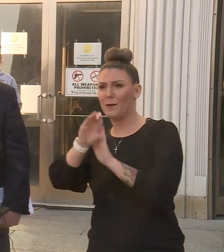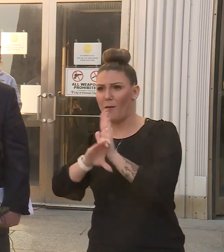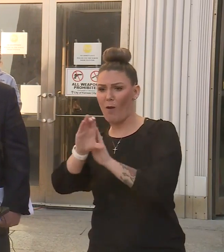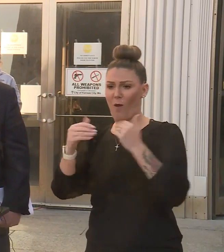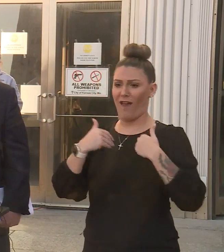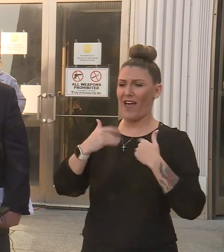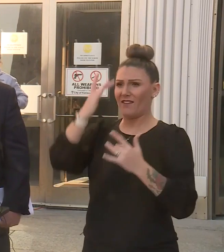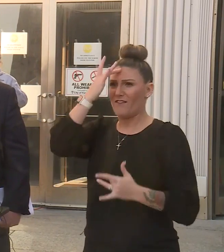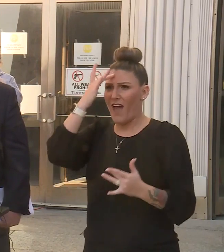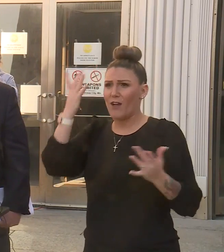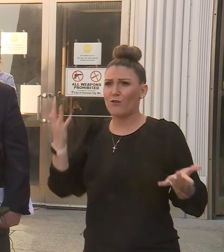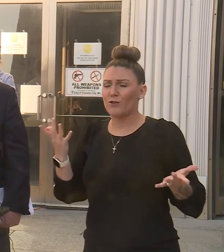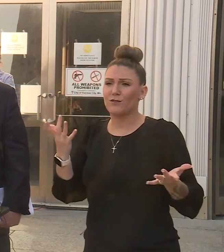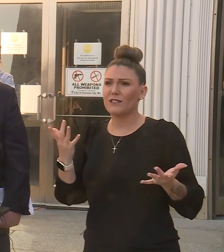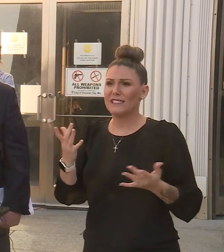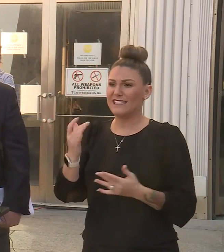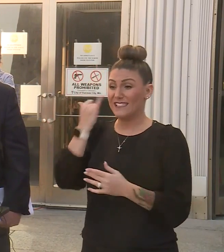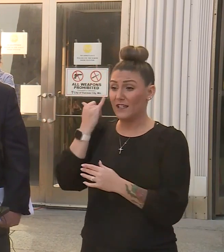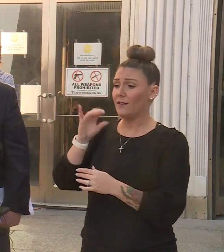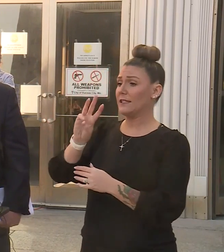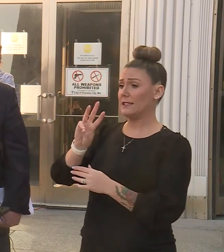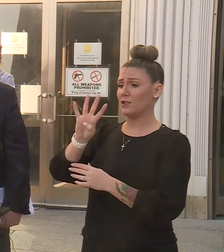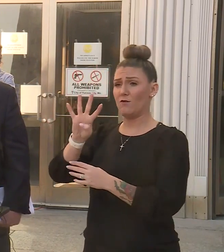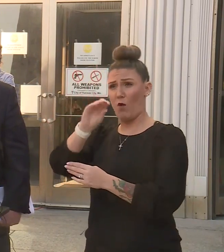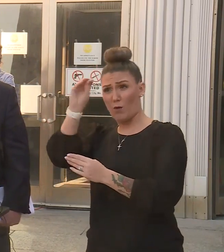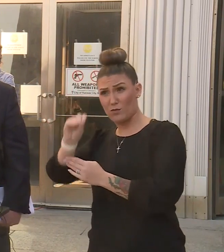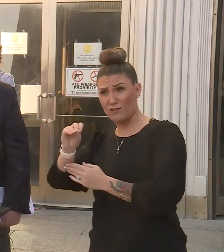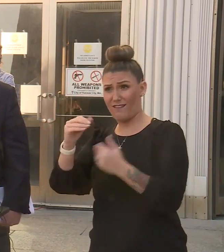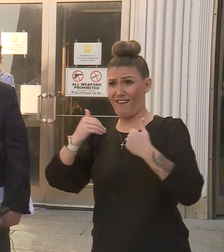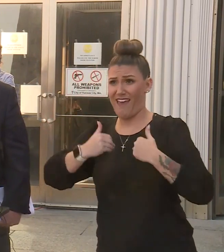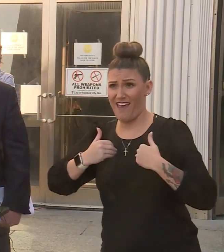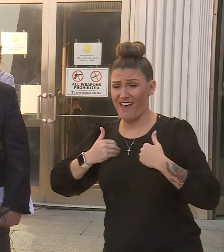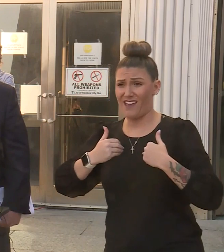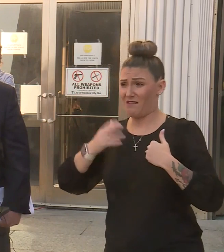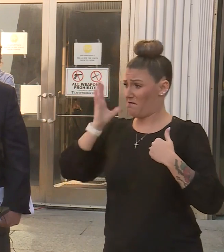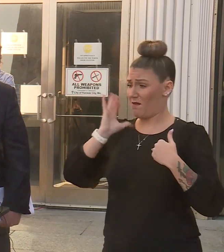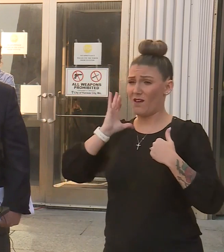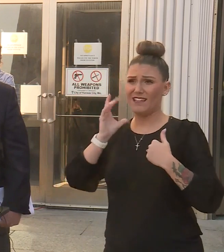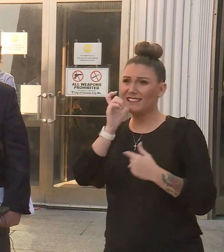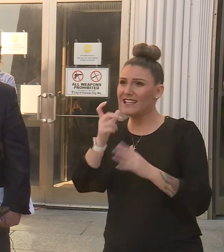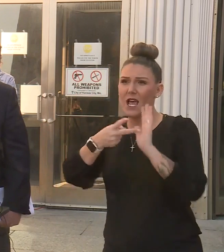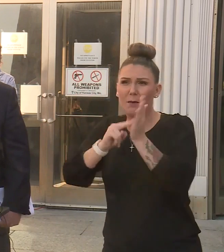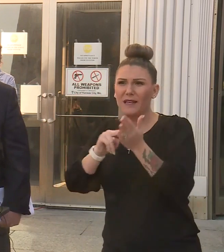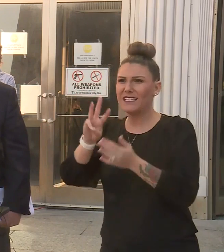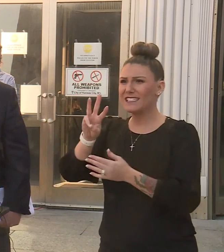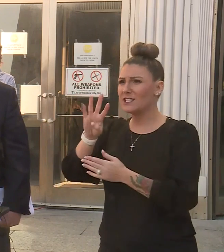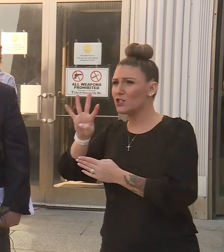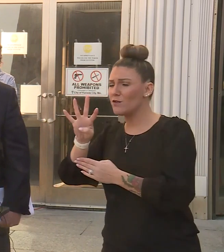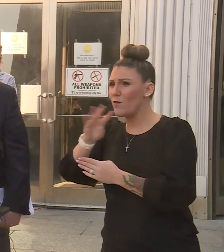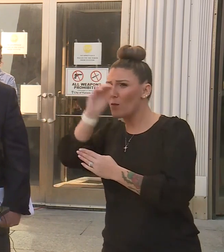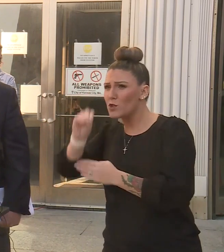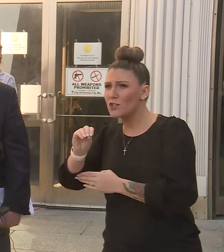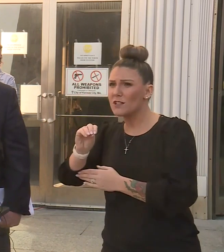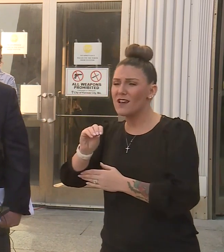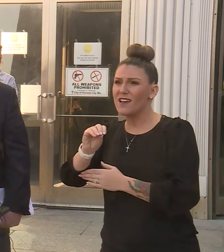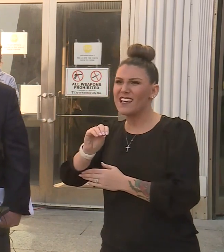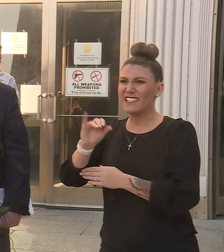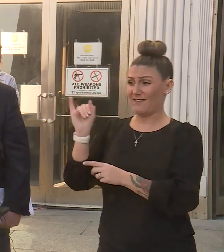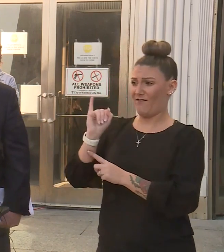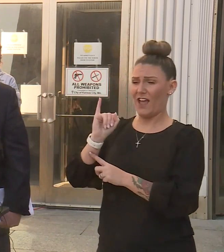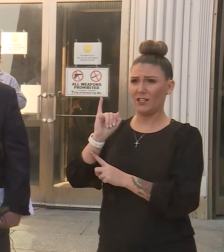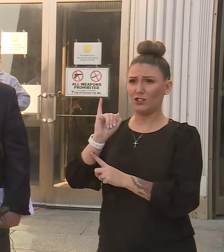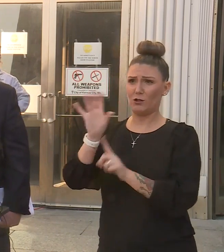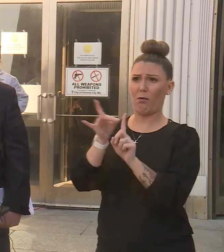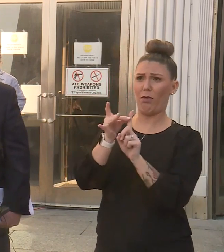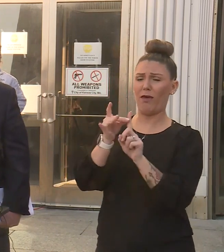even if 64 percent of the people have had the virus, it doesn't mean 64 percent of them are infectious now that can pass